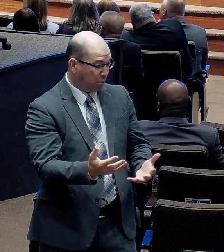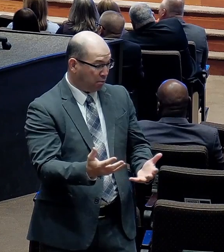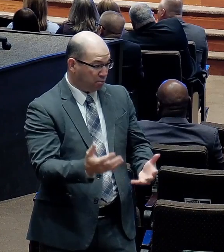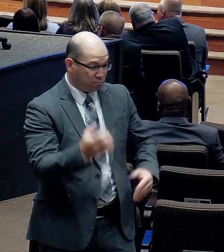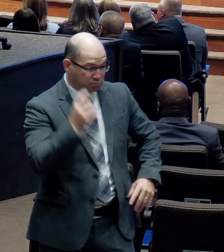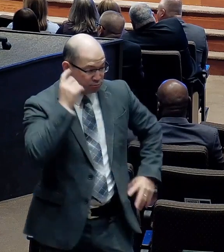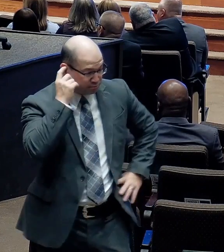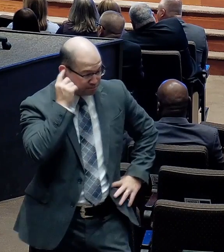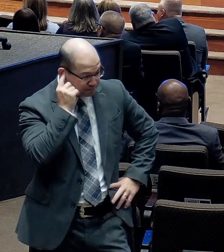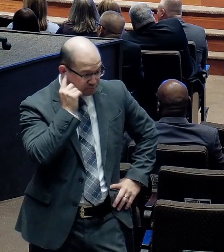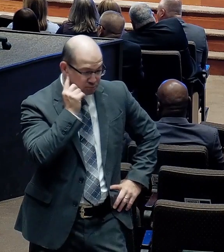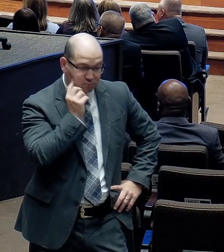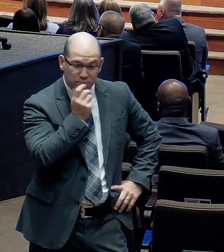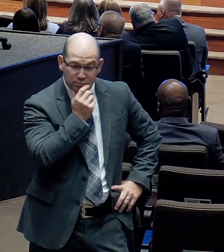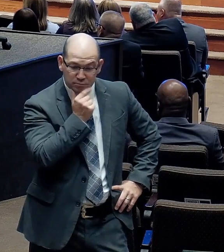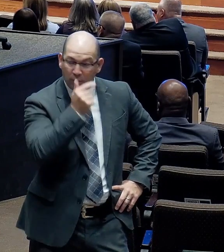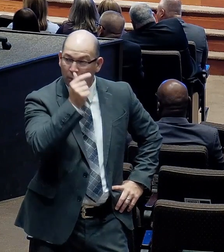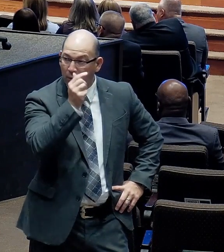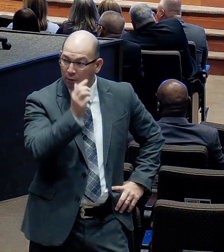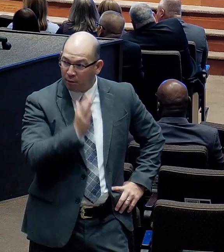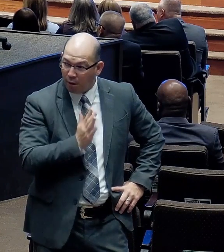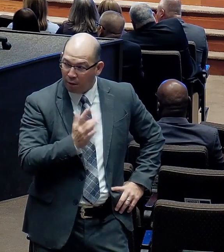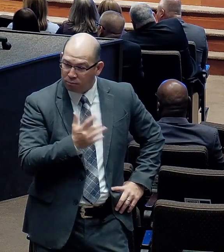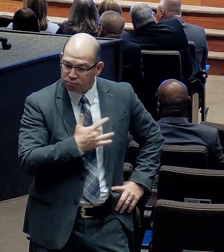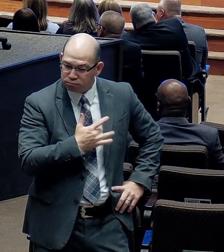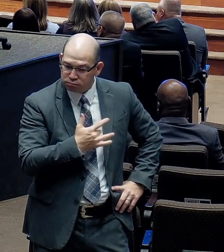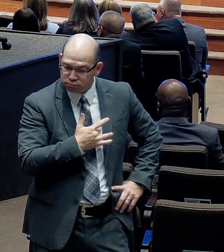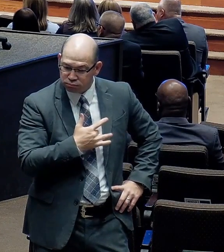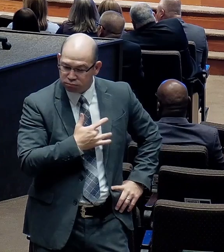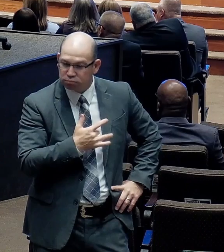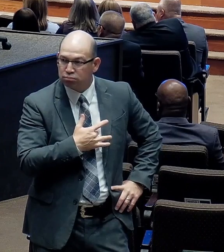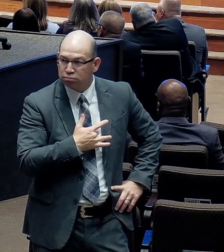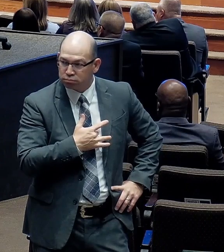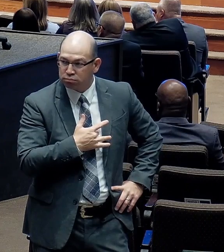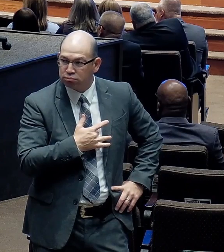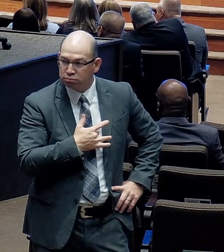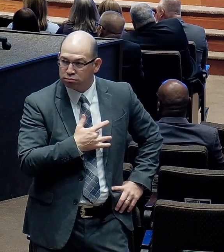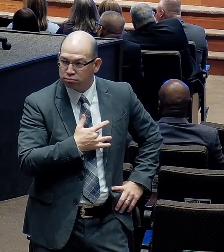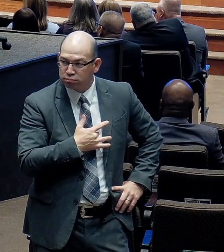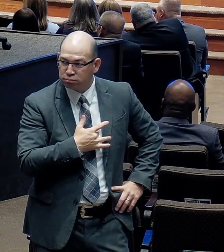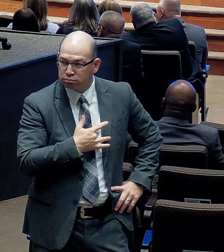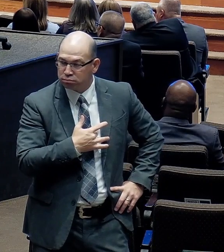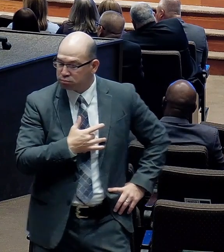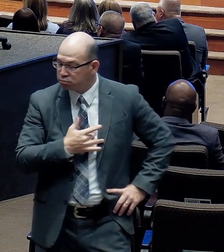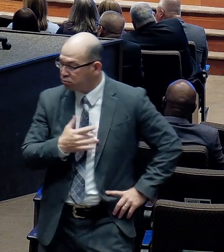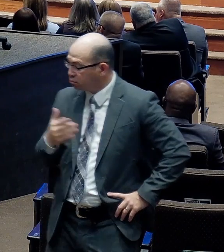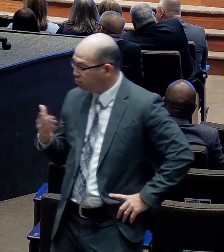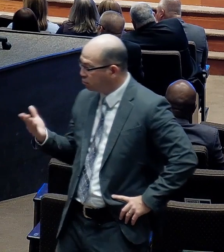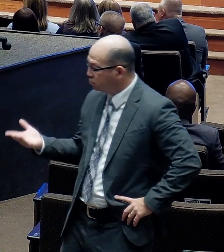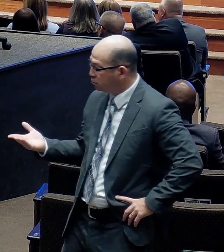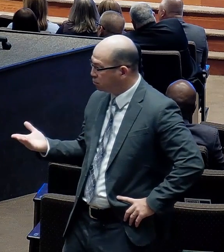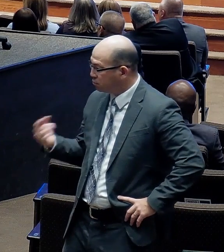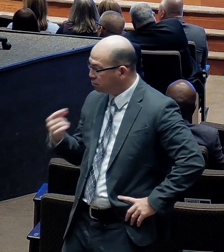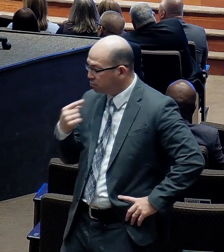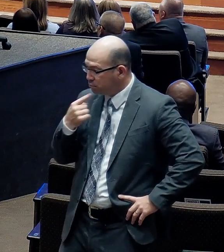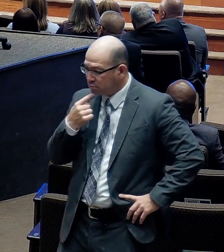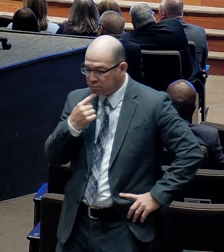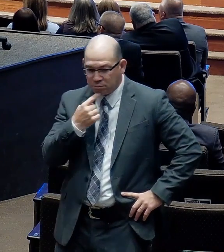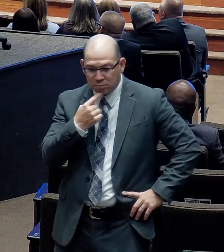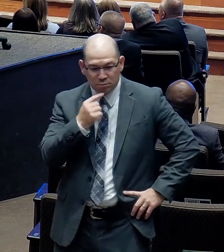Spirit laid on the heart of Dr. and Mrs. Chappell, Both of them. That they ought to accept that invitation.